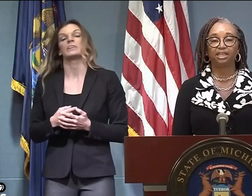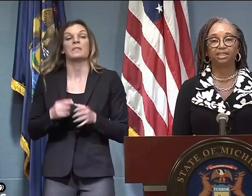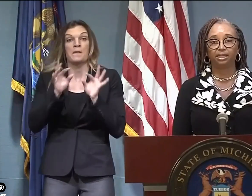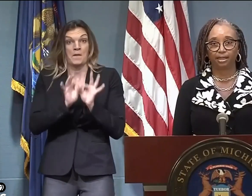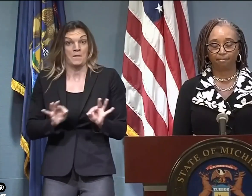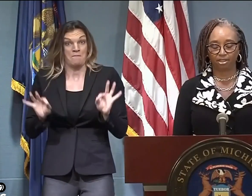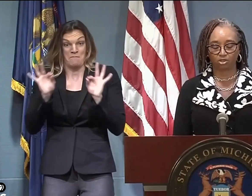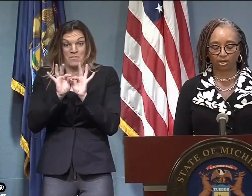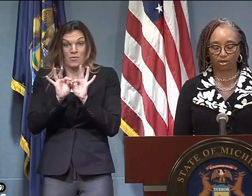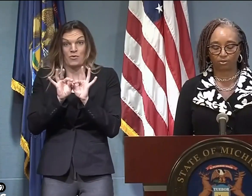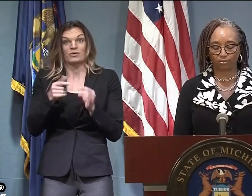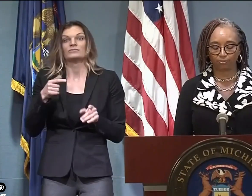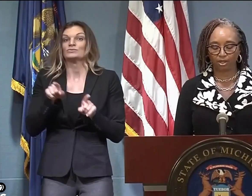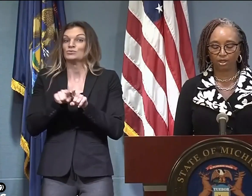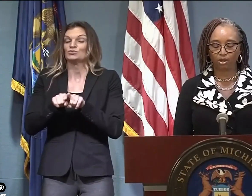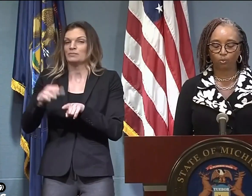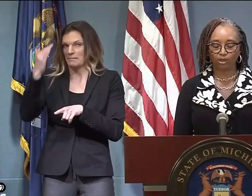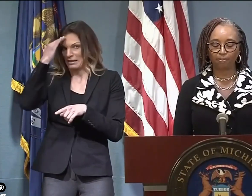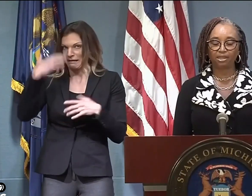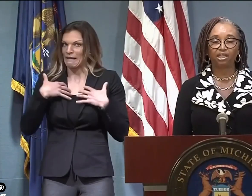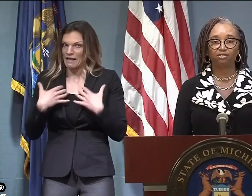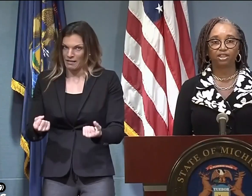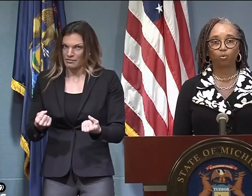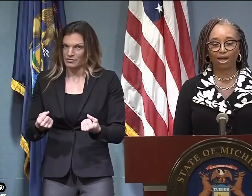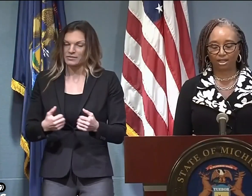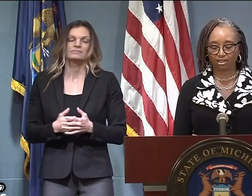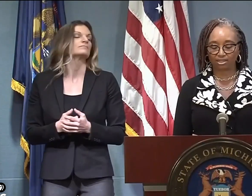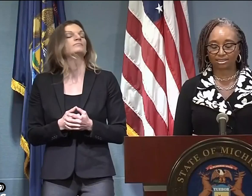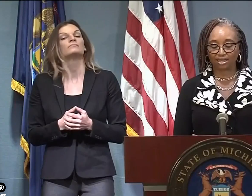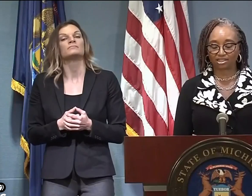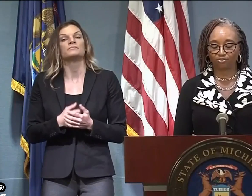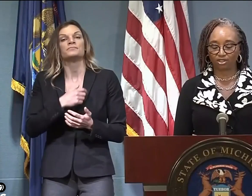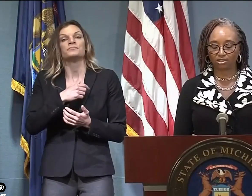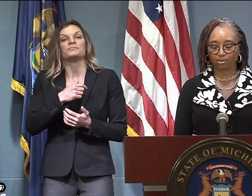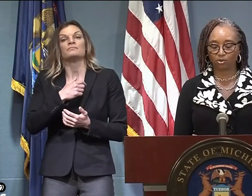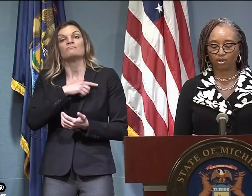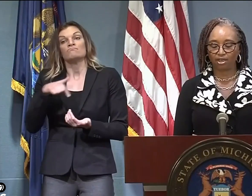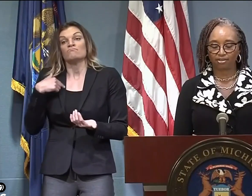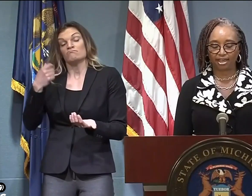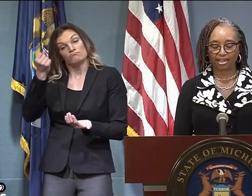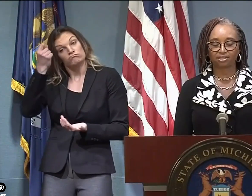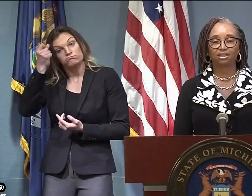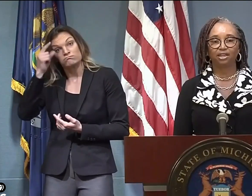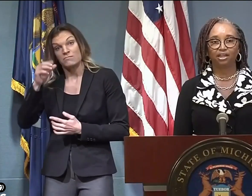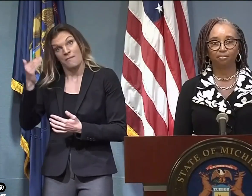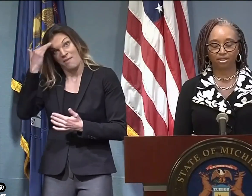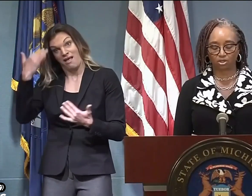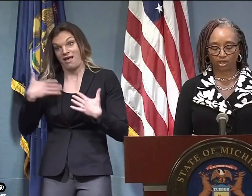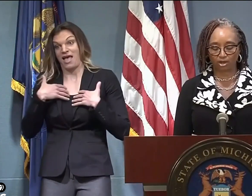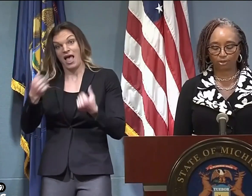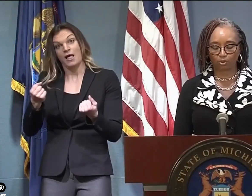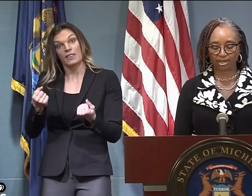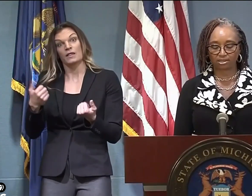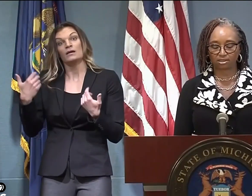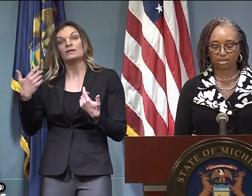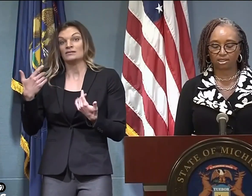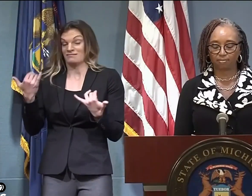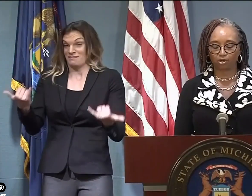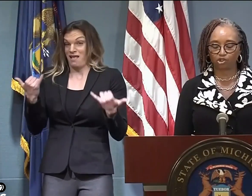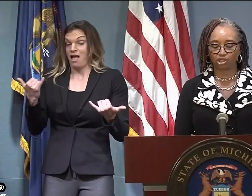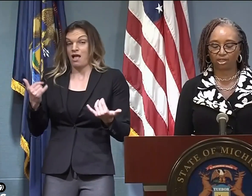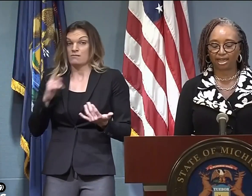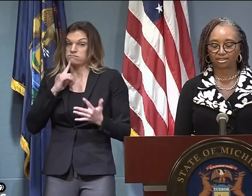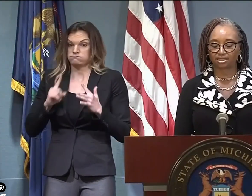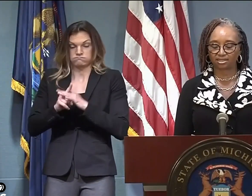critical part of our response has been in mental health. We believe that while it is less visible, the